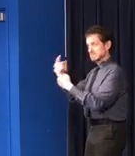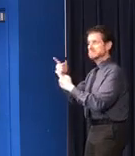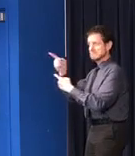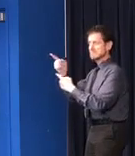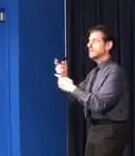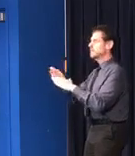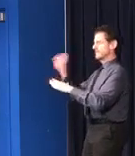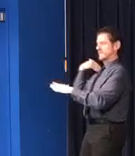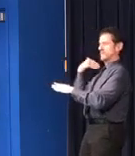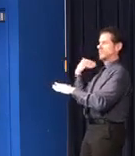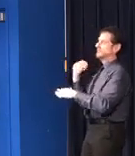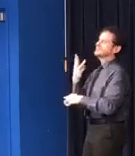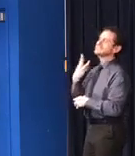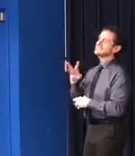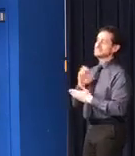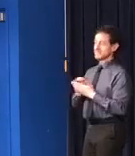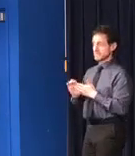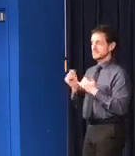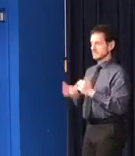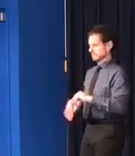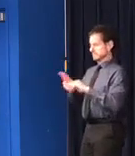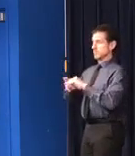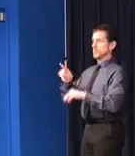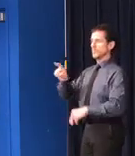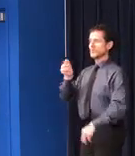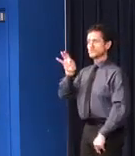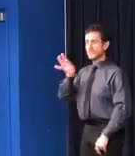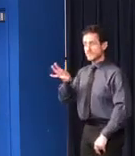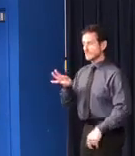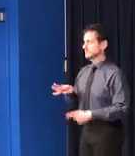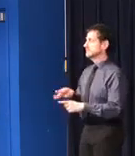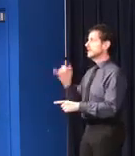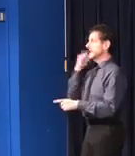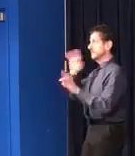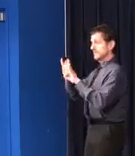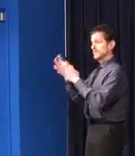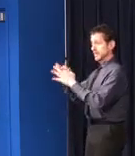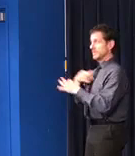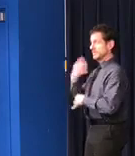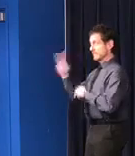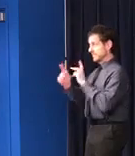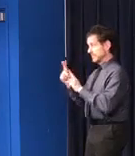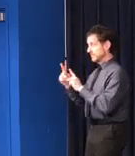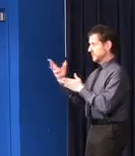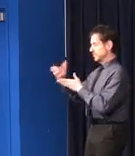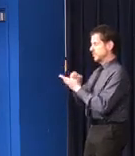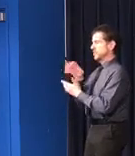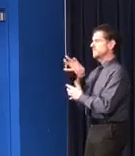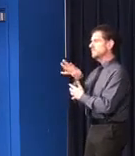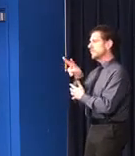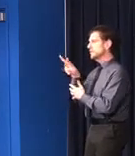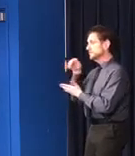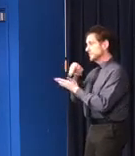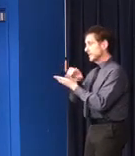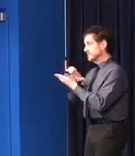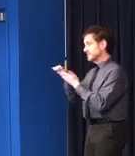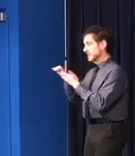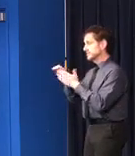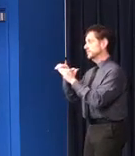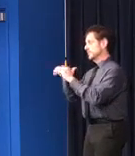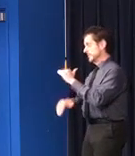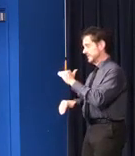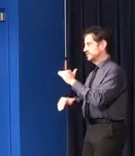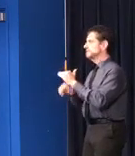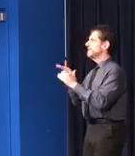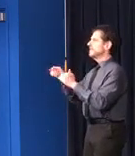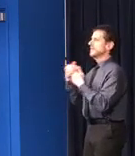they would have received $16 a month. A family of four, making less than $42,000 a year, is now eligible for